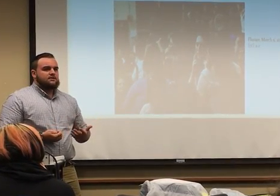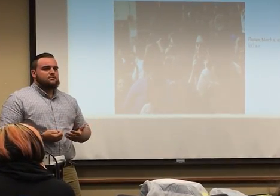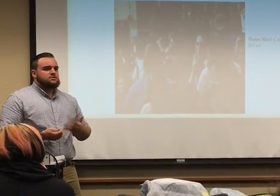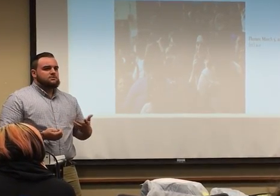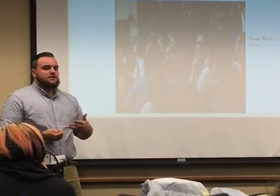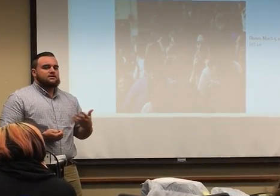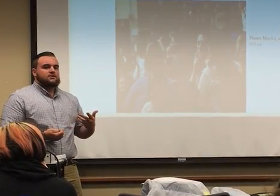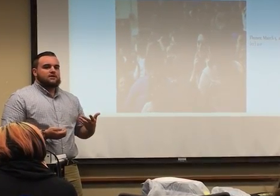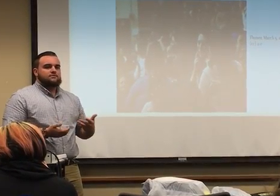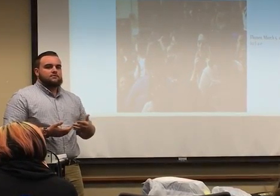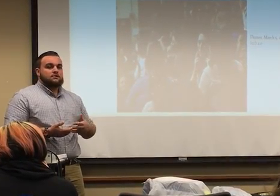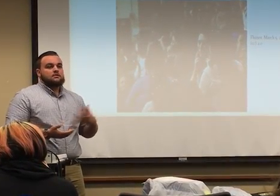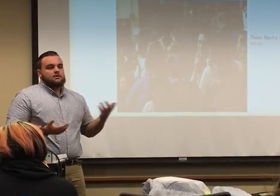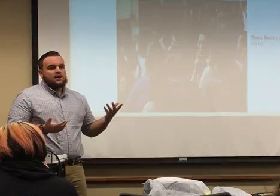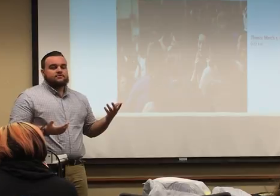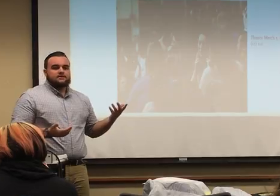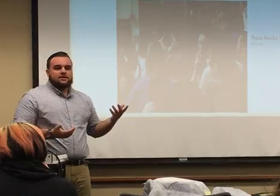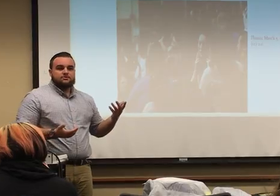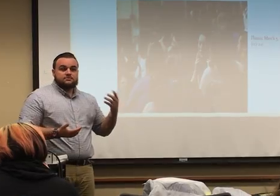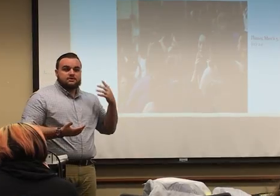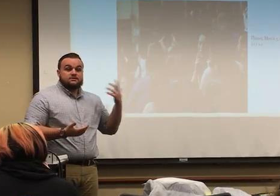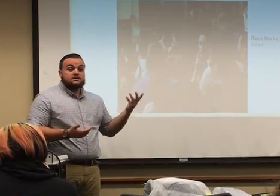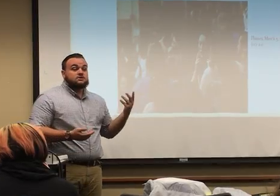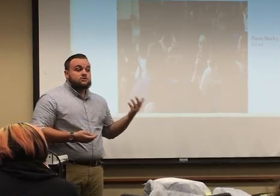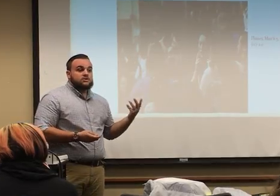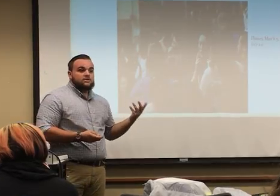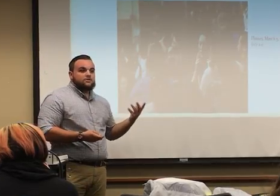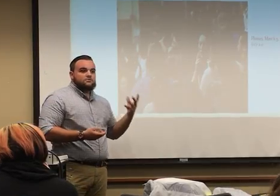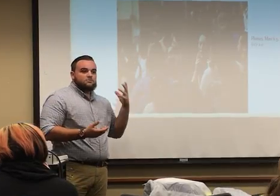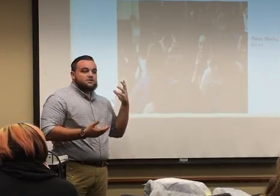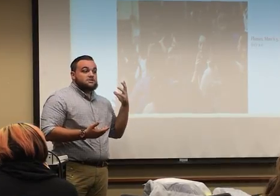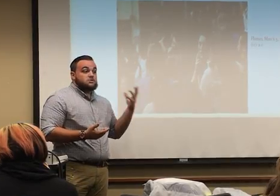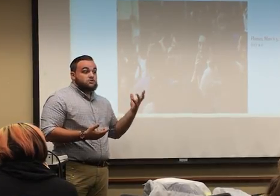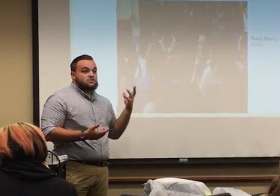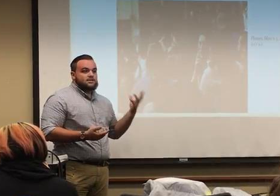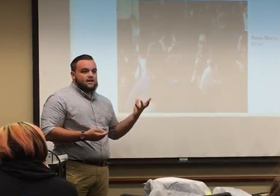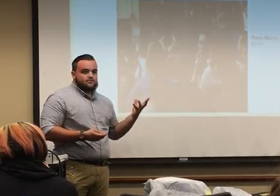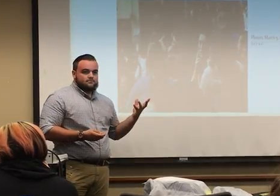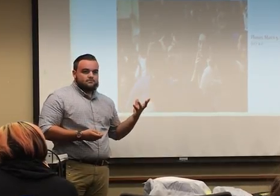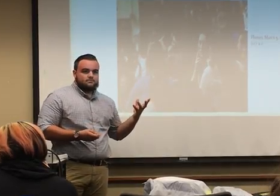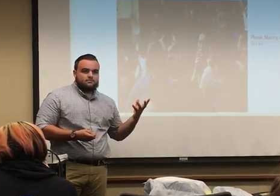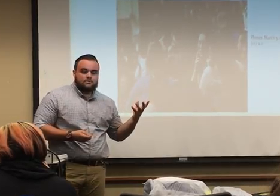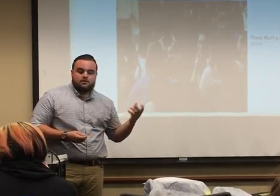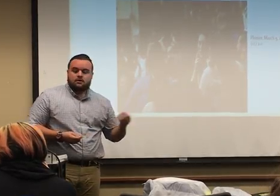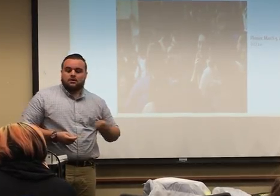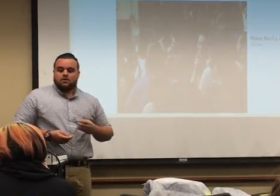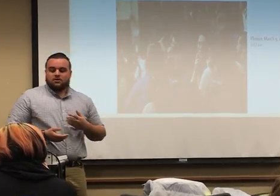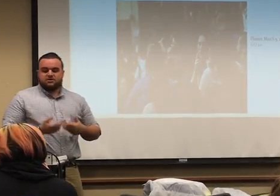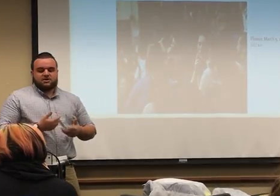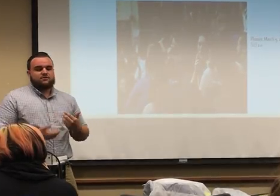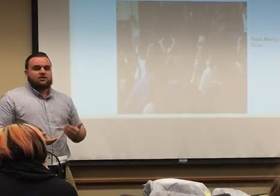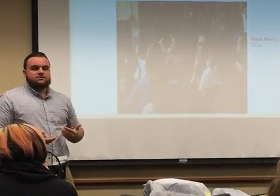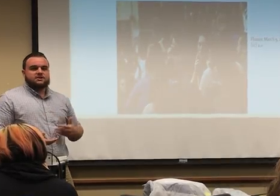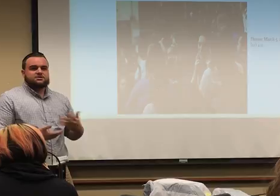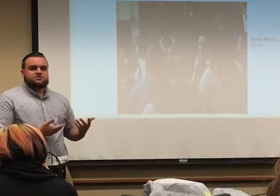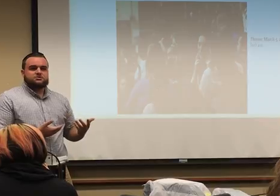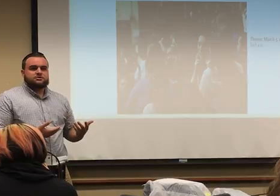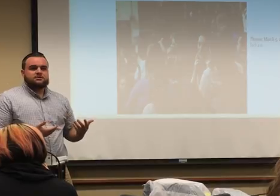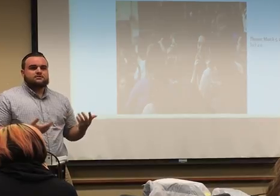thing. They would have obviously loud music because they can still hear when it's extremely loud. And they just have conversations, drink,